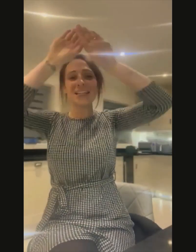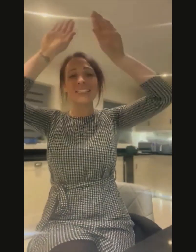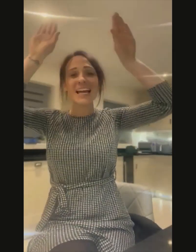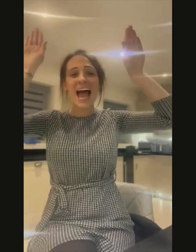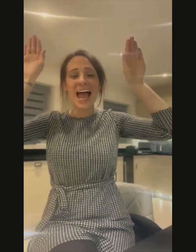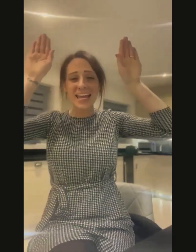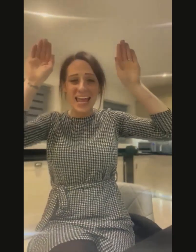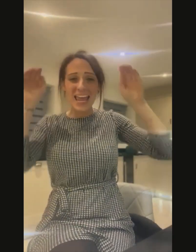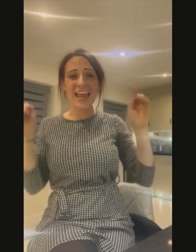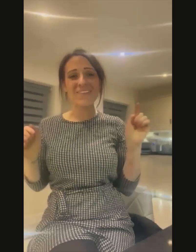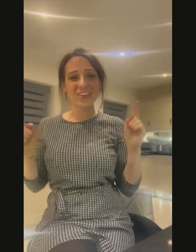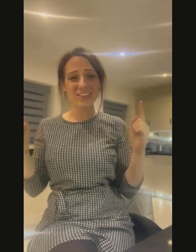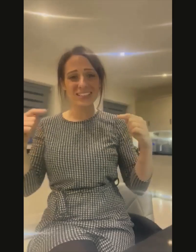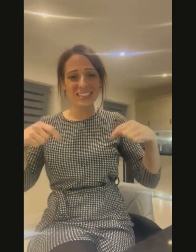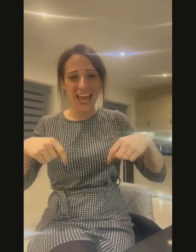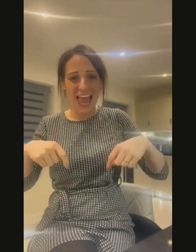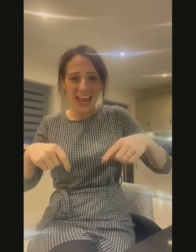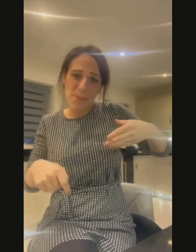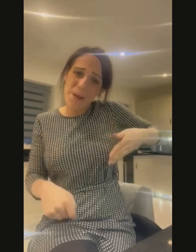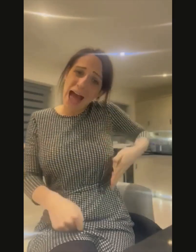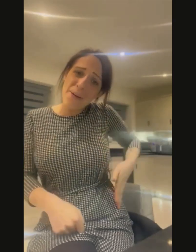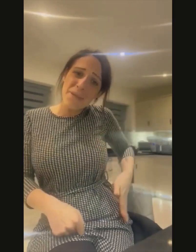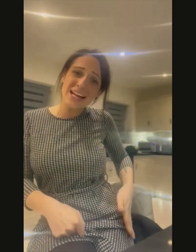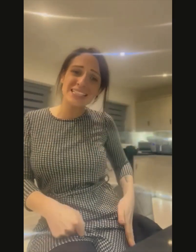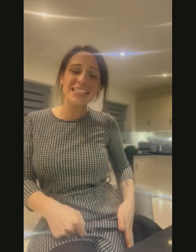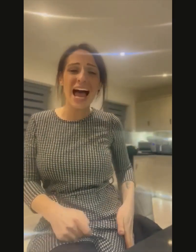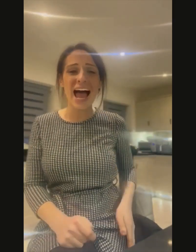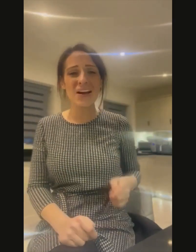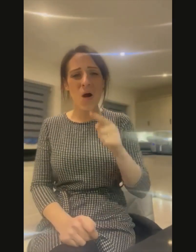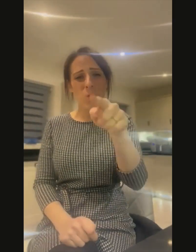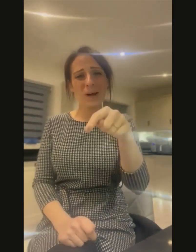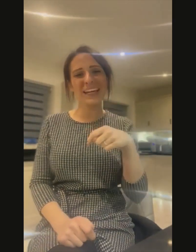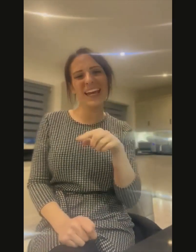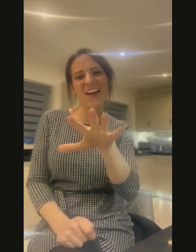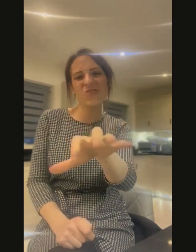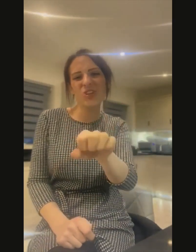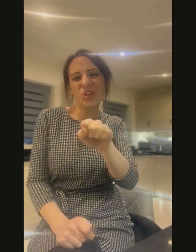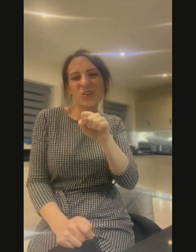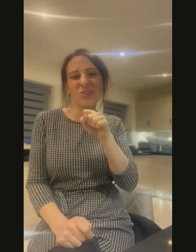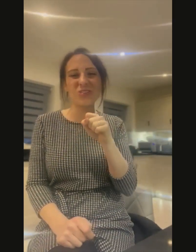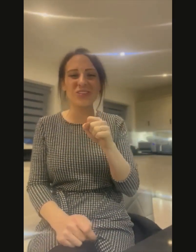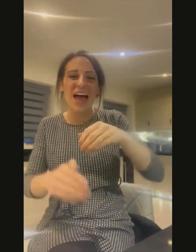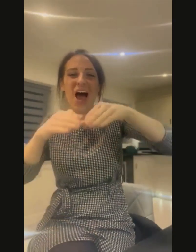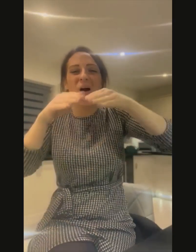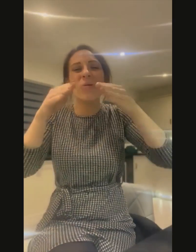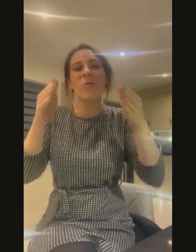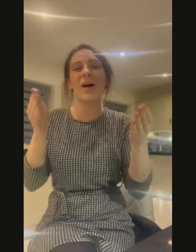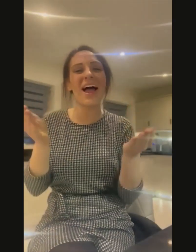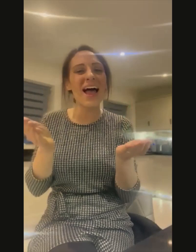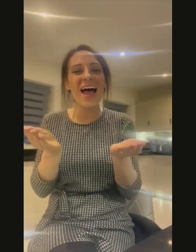sky If you stay by my side We can rule the world